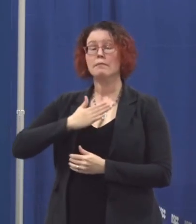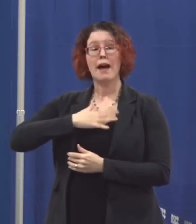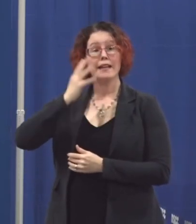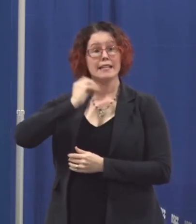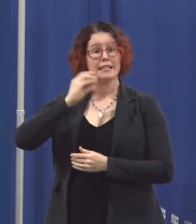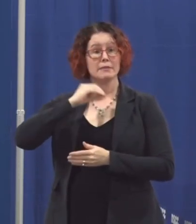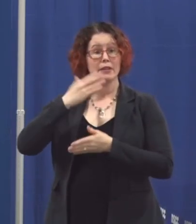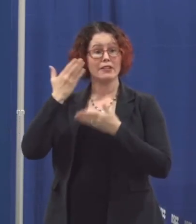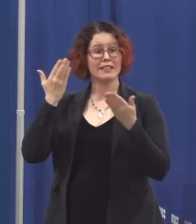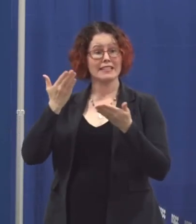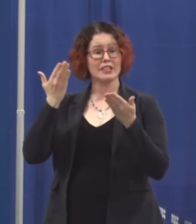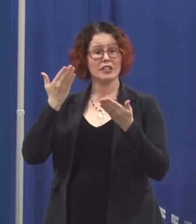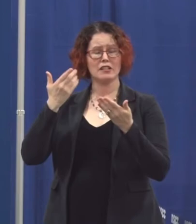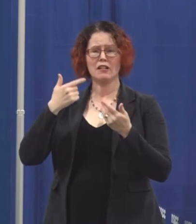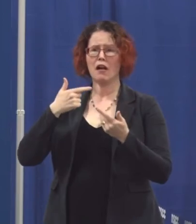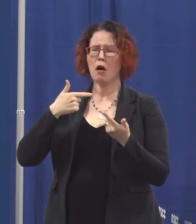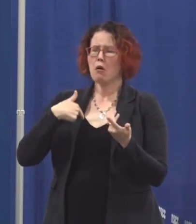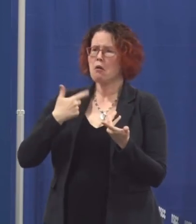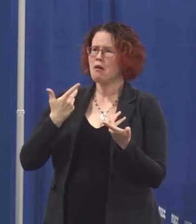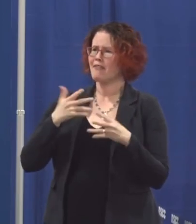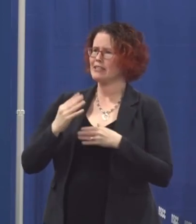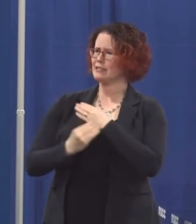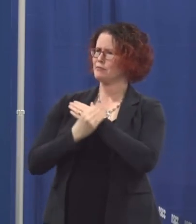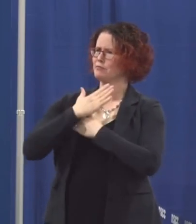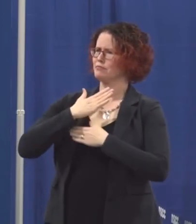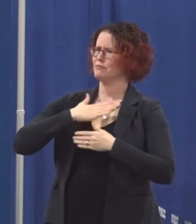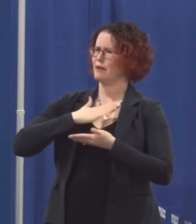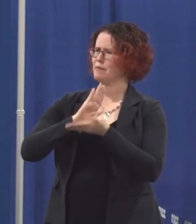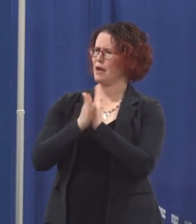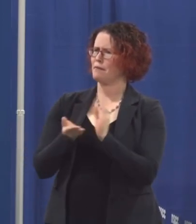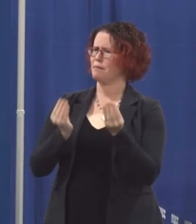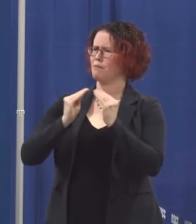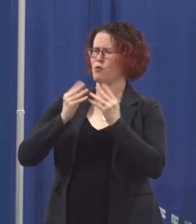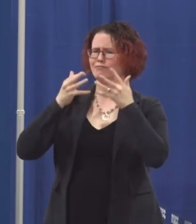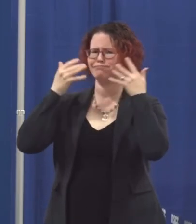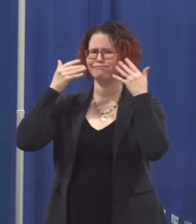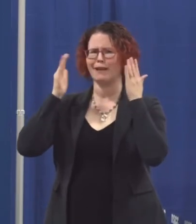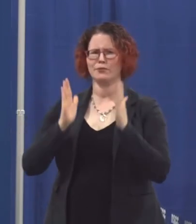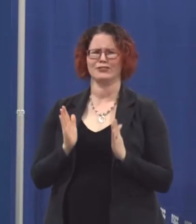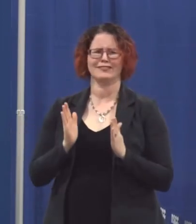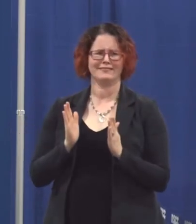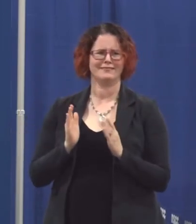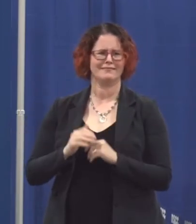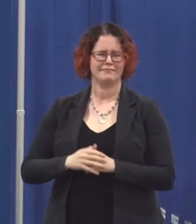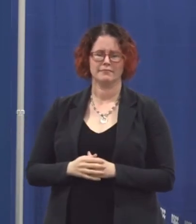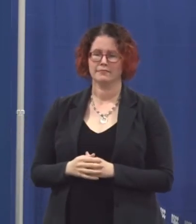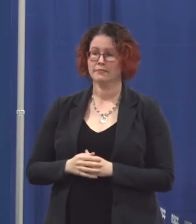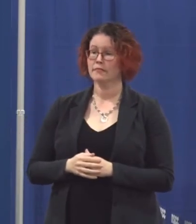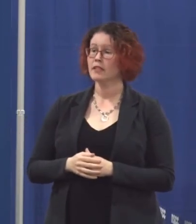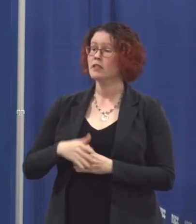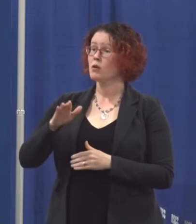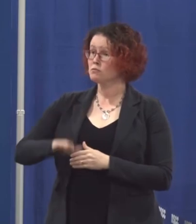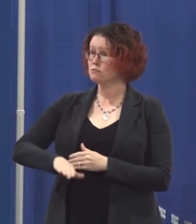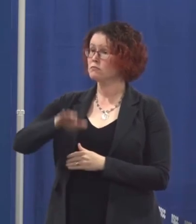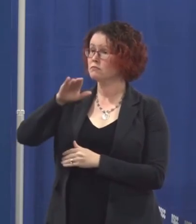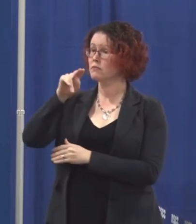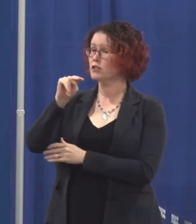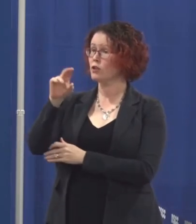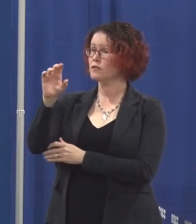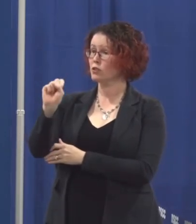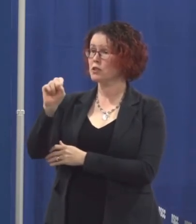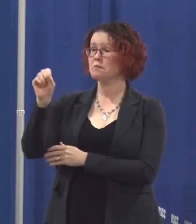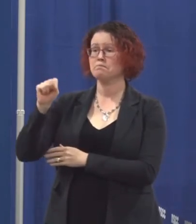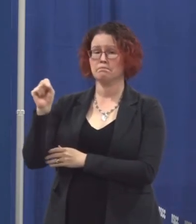being a kinder person while I am originally from Nova Scotia I most recently have lived in